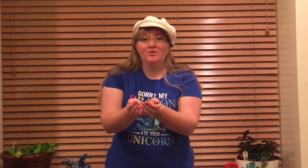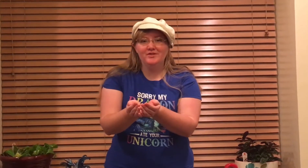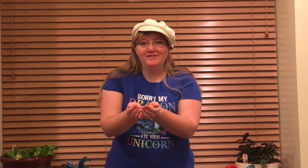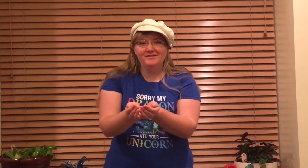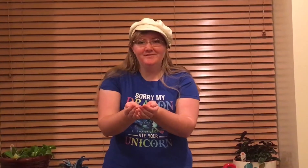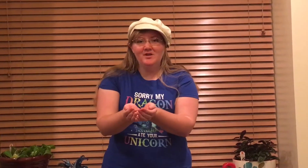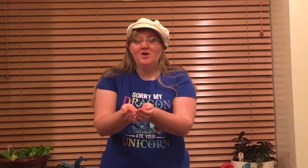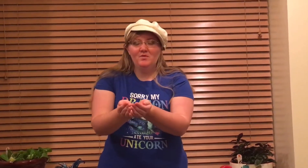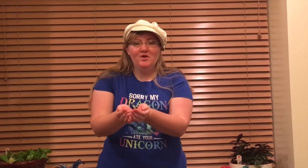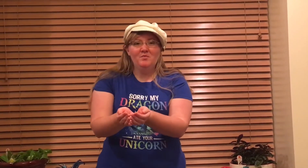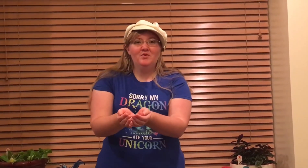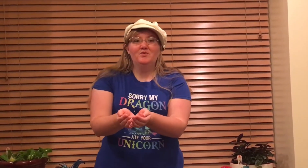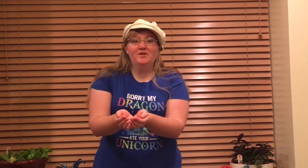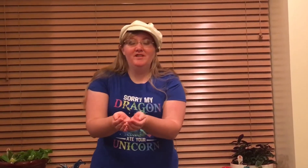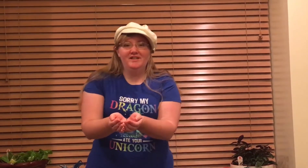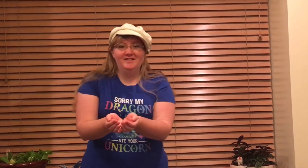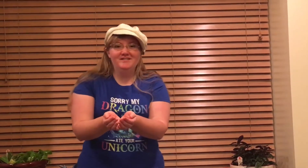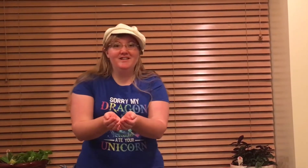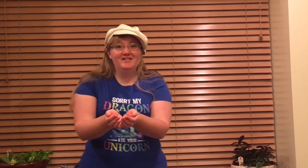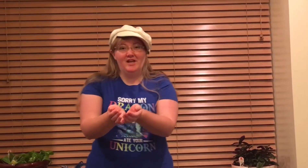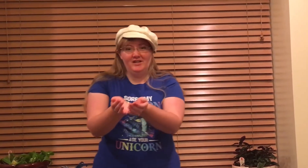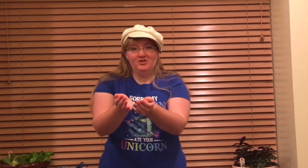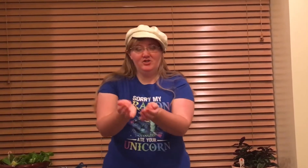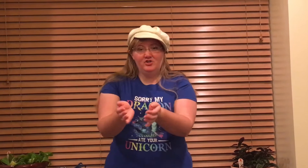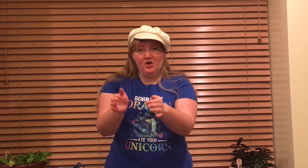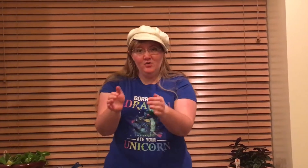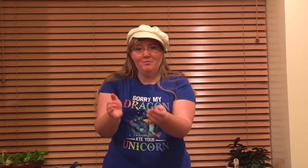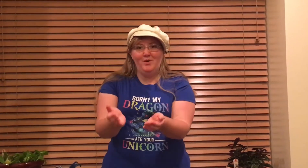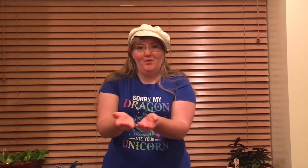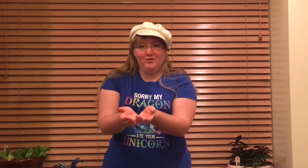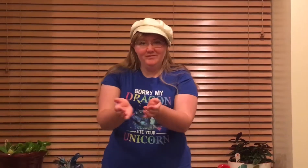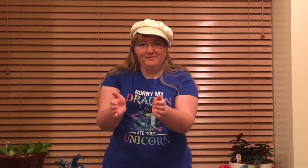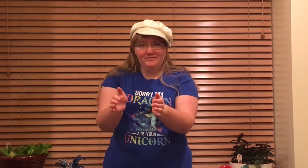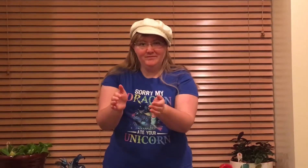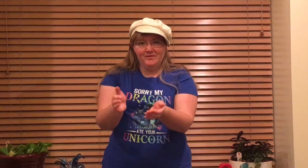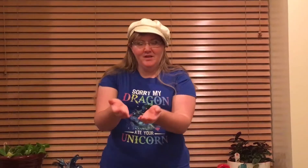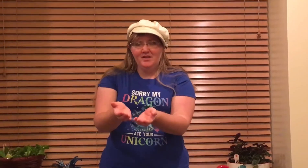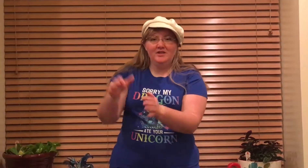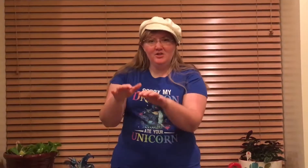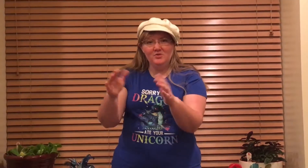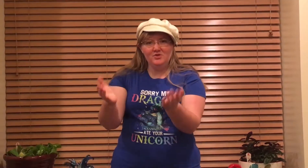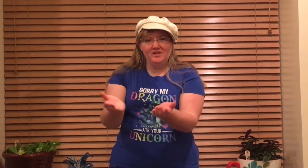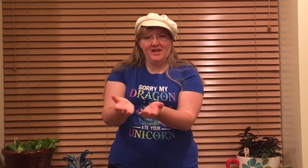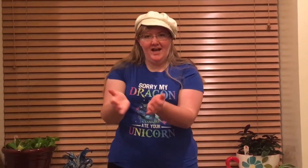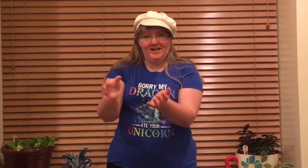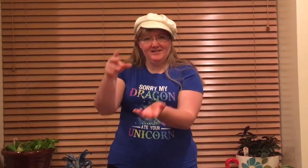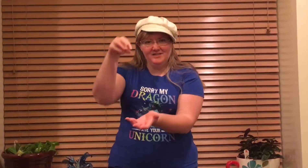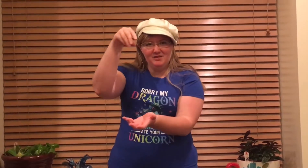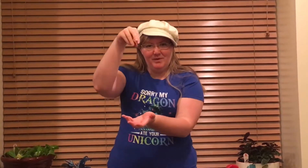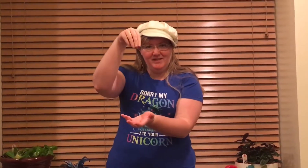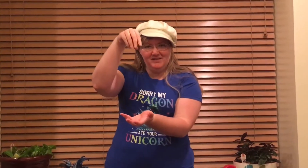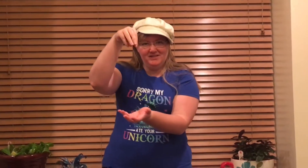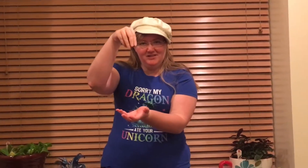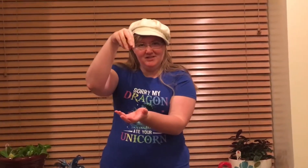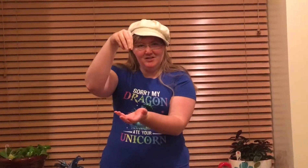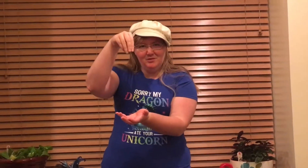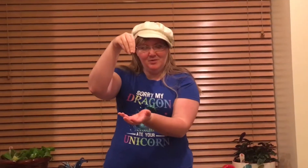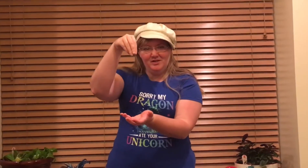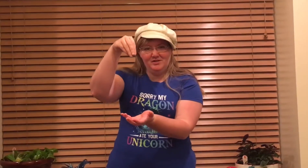is. What a mortar really is, is a stone bowl that usually has spices put into